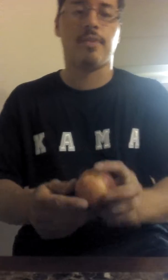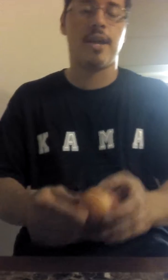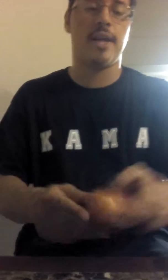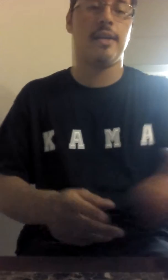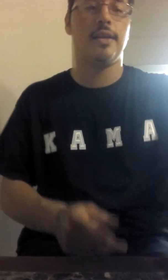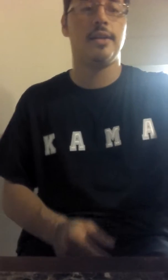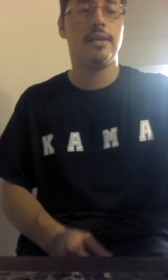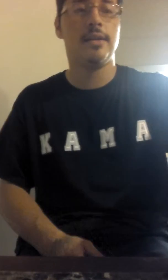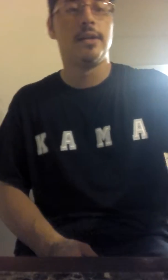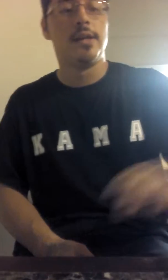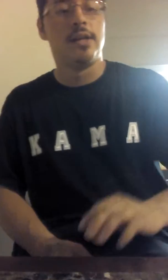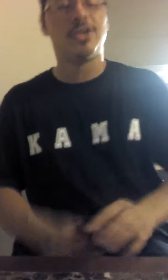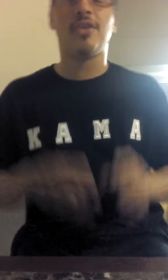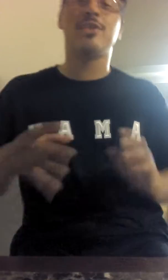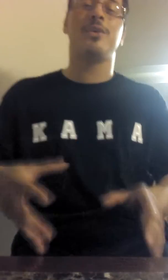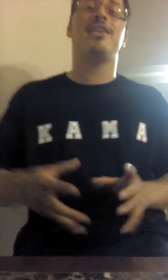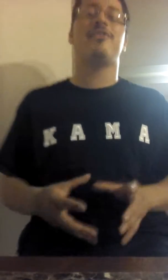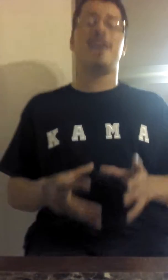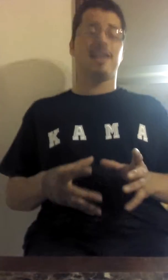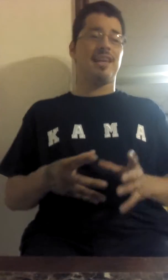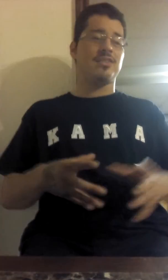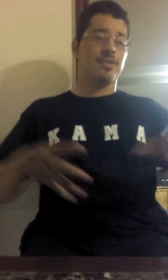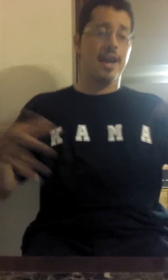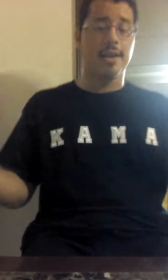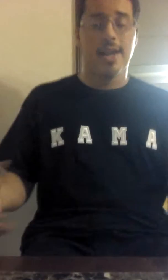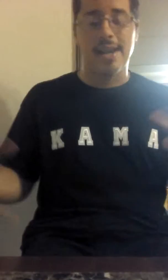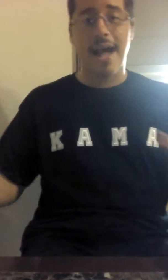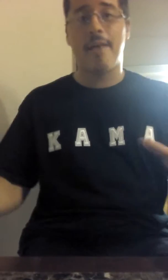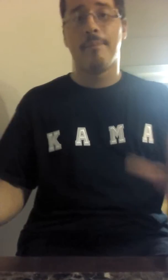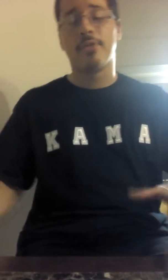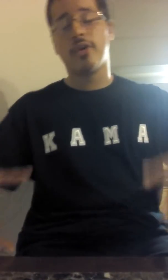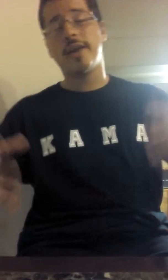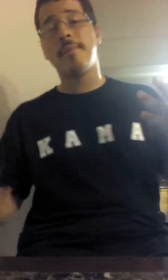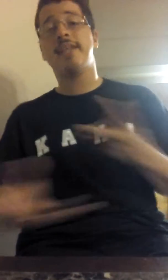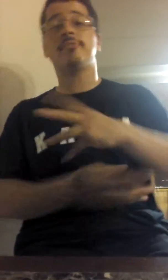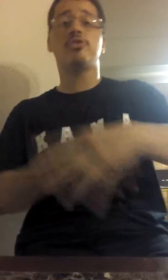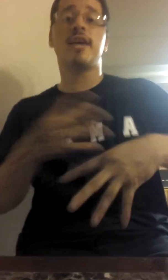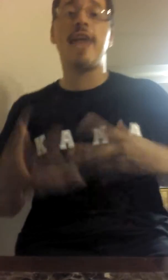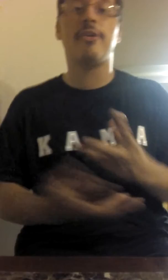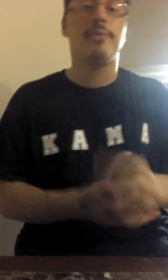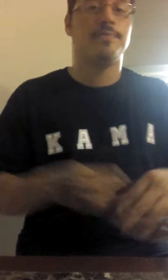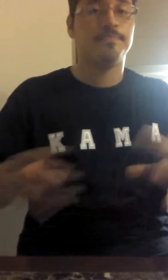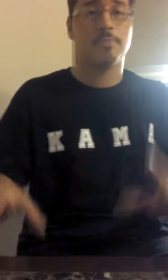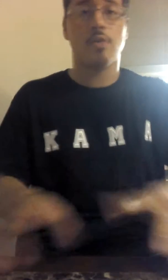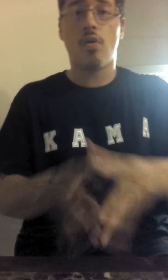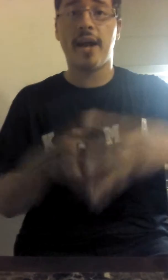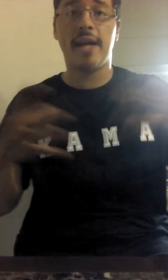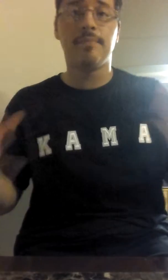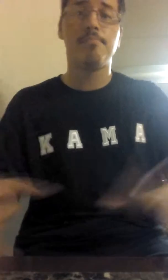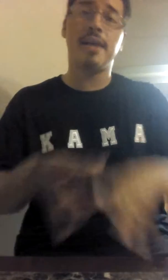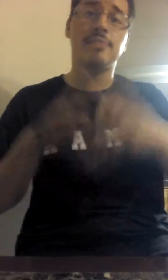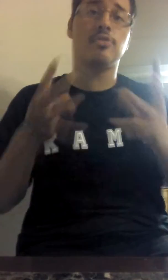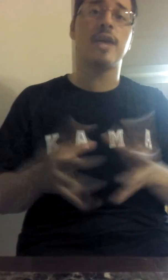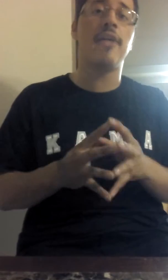okay? So this is where the fun gets, okay? Now you're going to mix them together, okay? Mix them together.